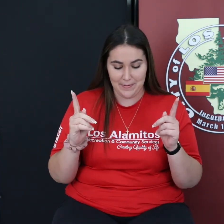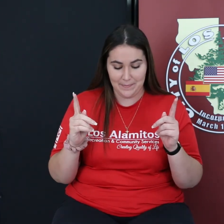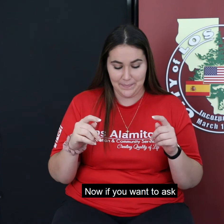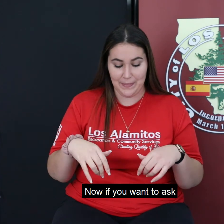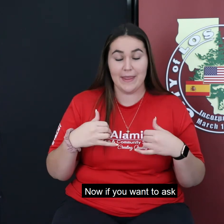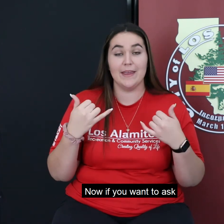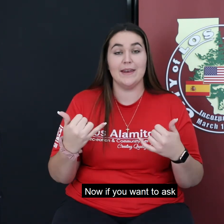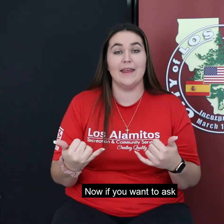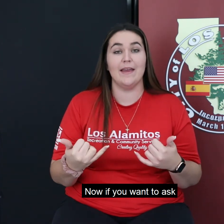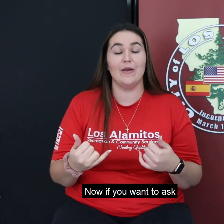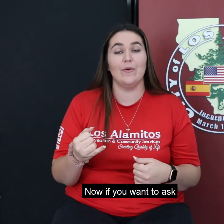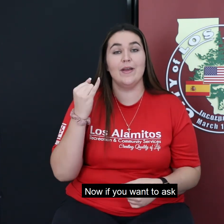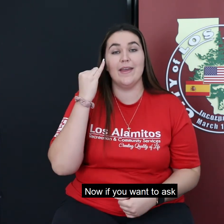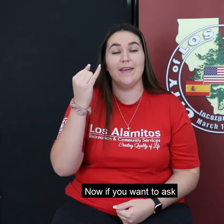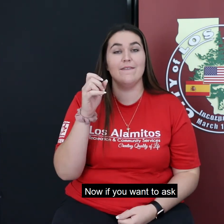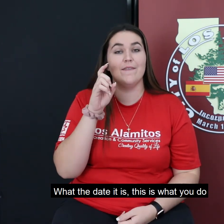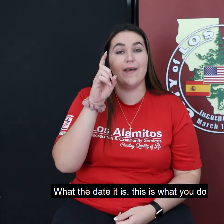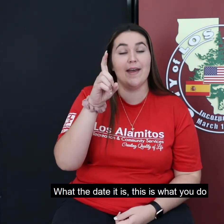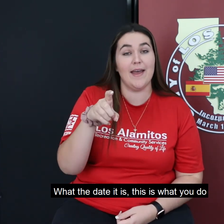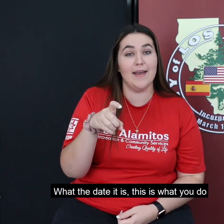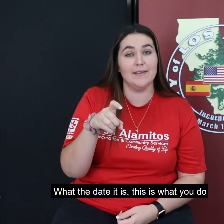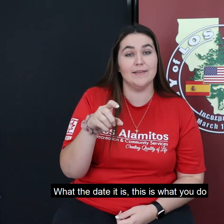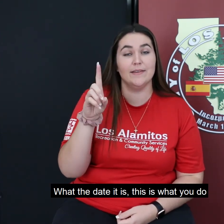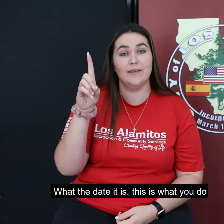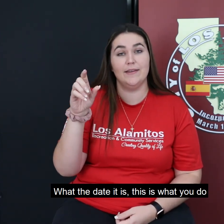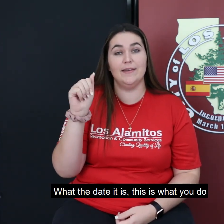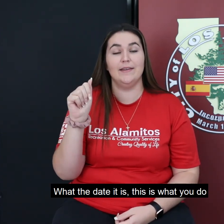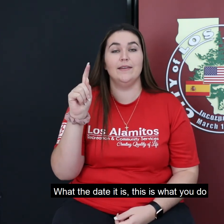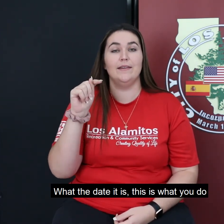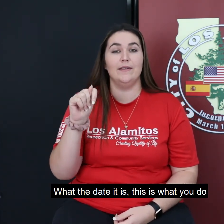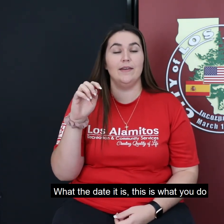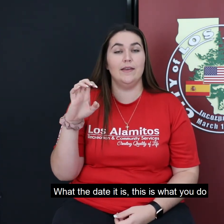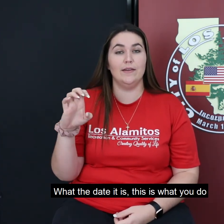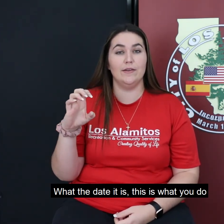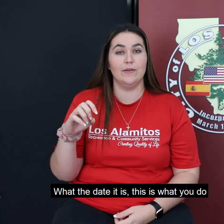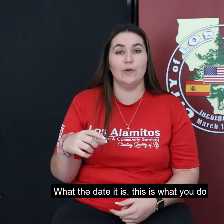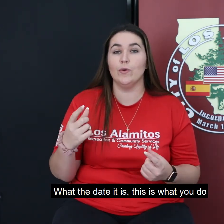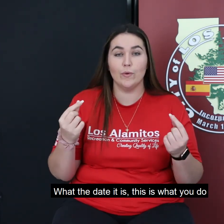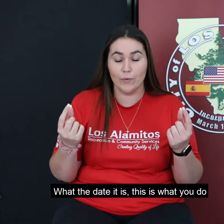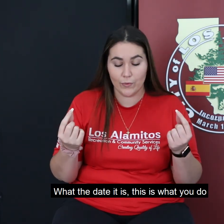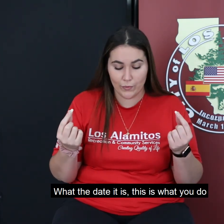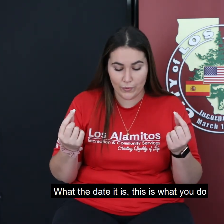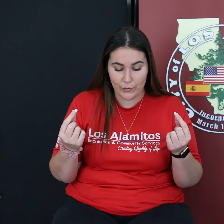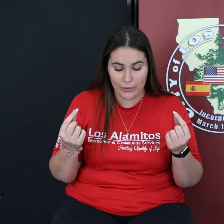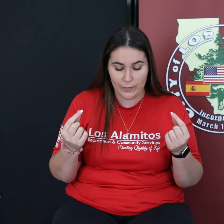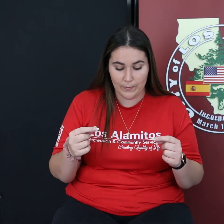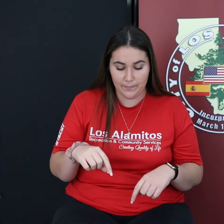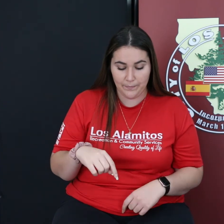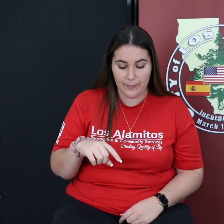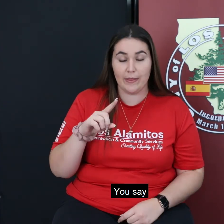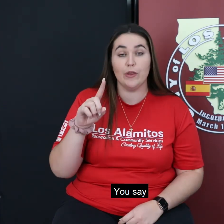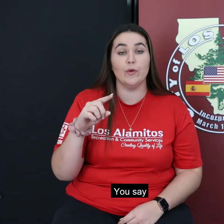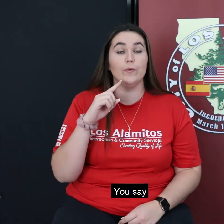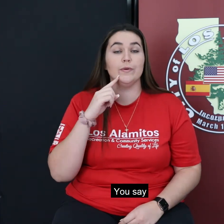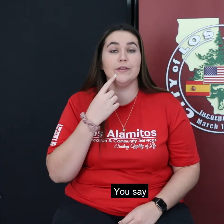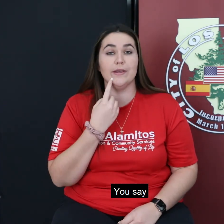now if you want to ask what the date date is, this is what you do. You say,